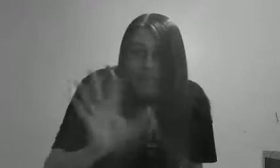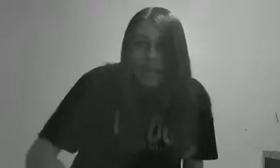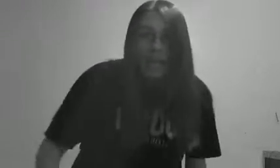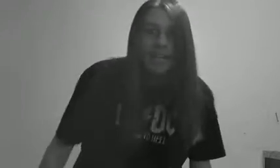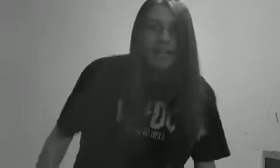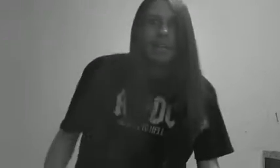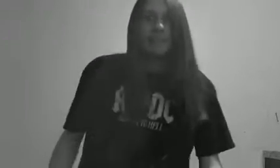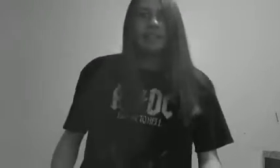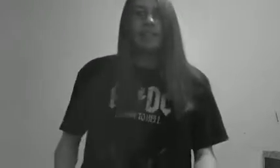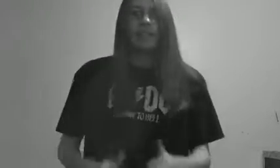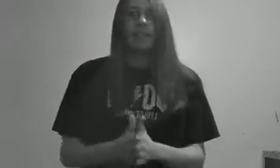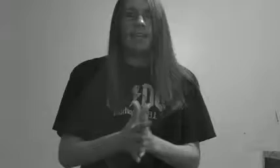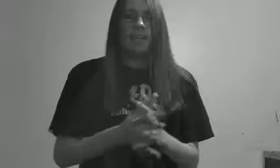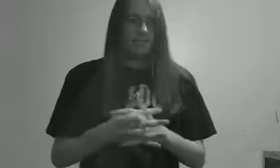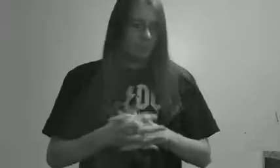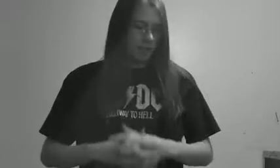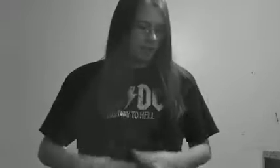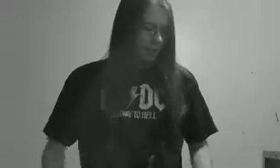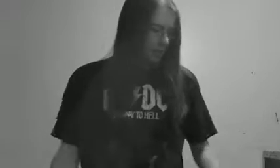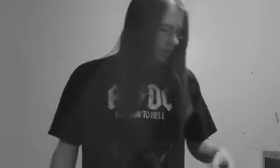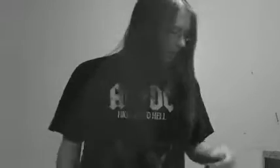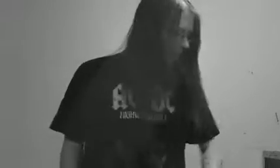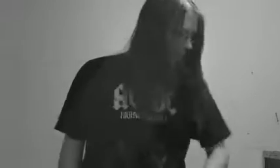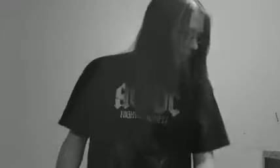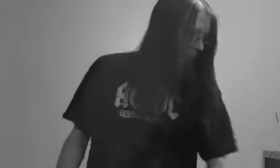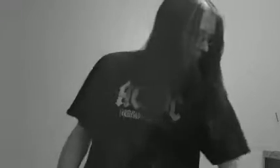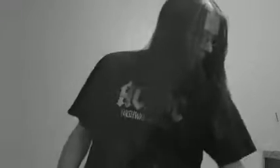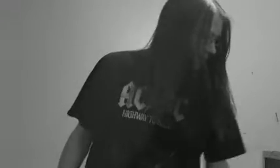Hi guys, yeah I want to do a couple updates.